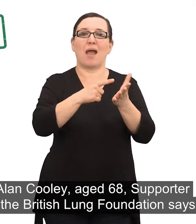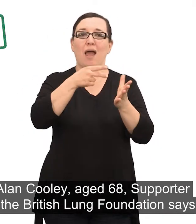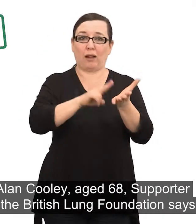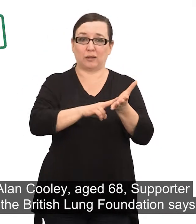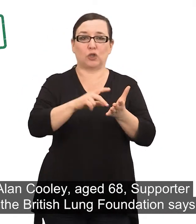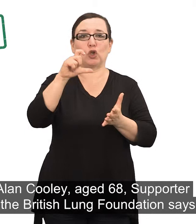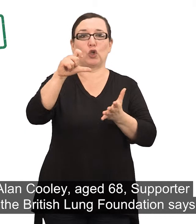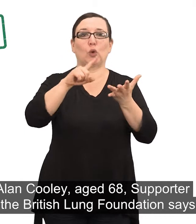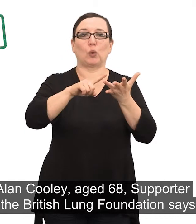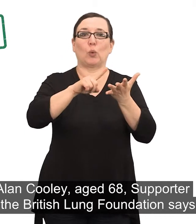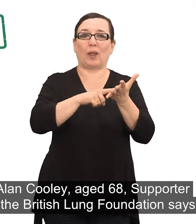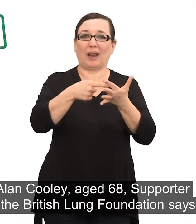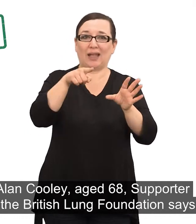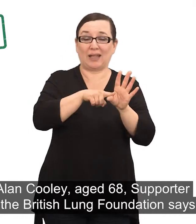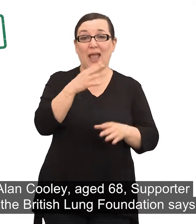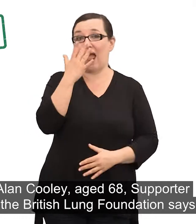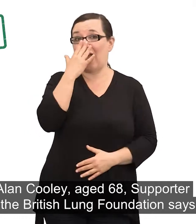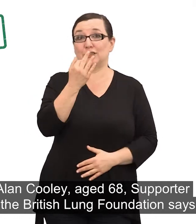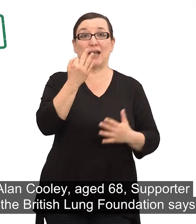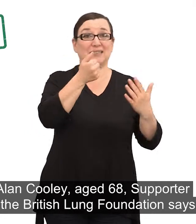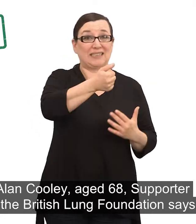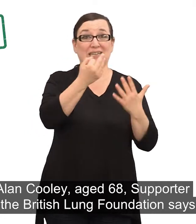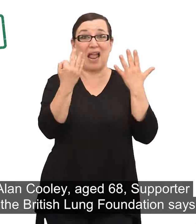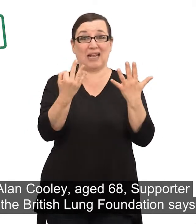supporter of the British Lung Foundation says...